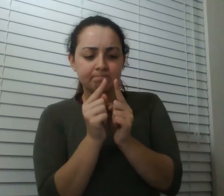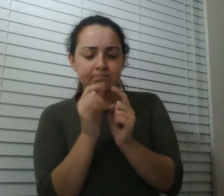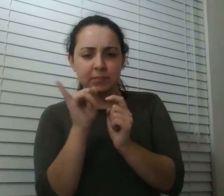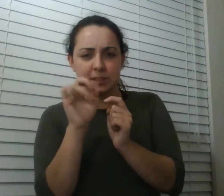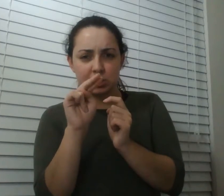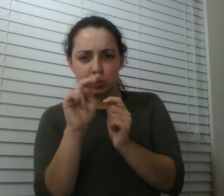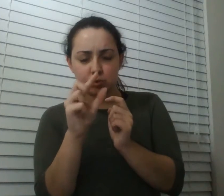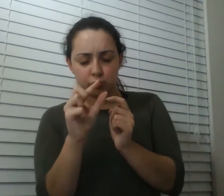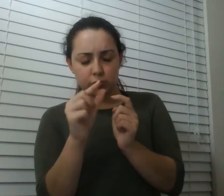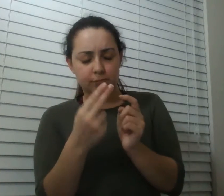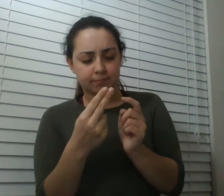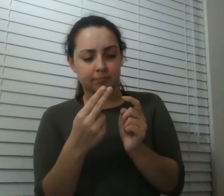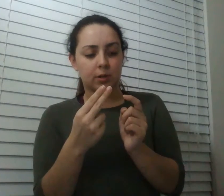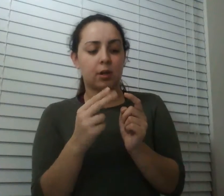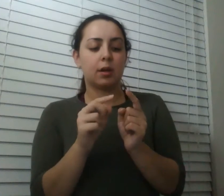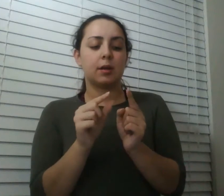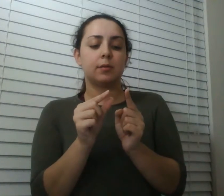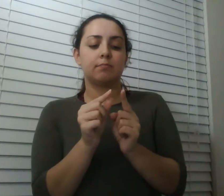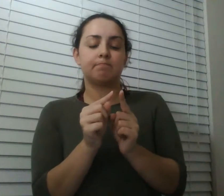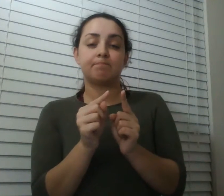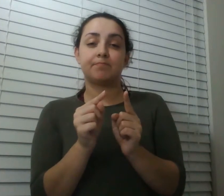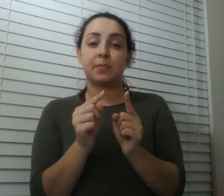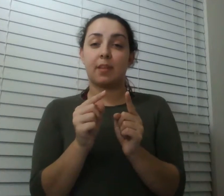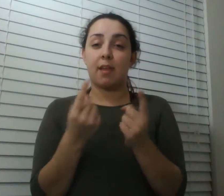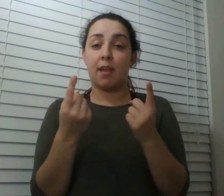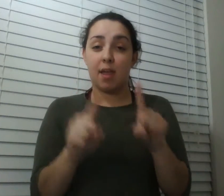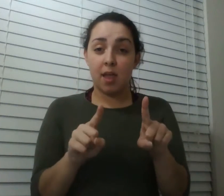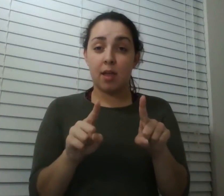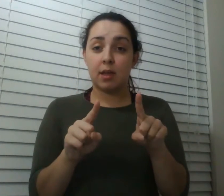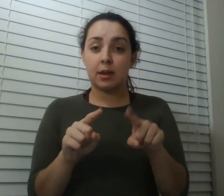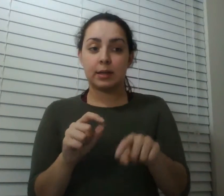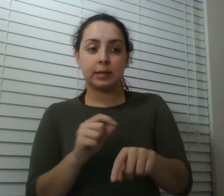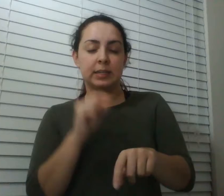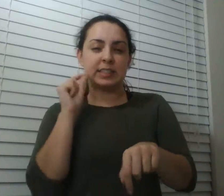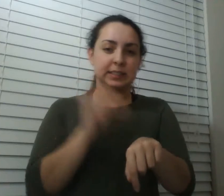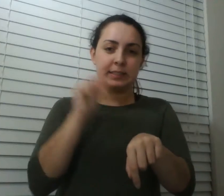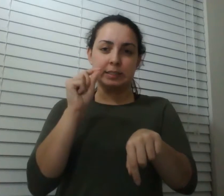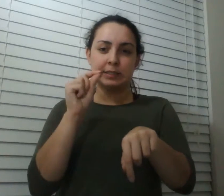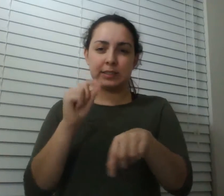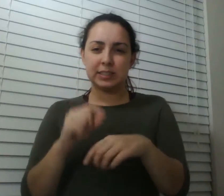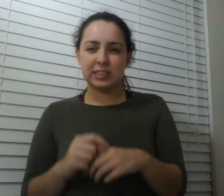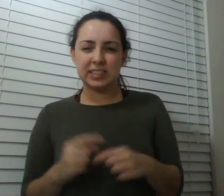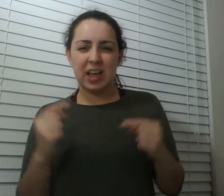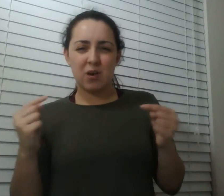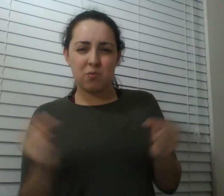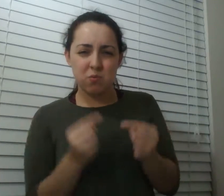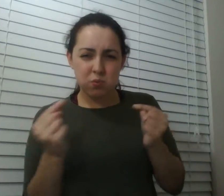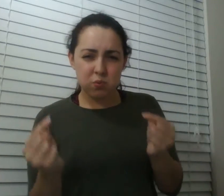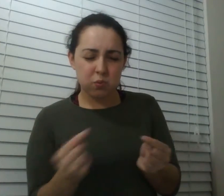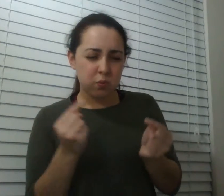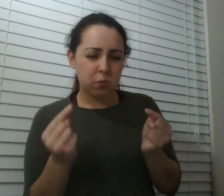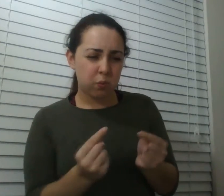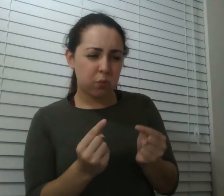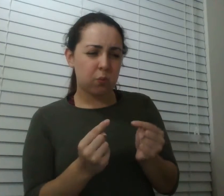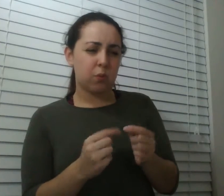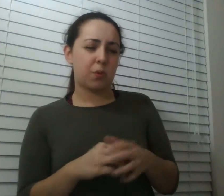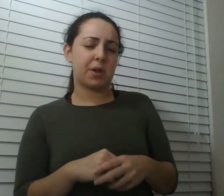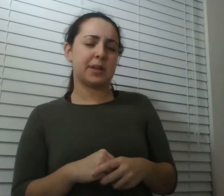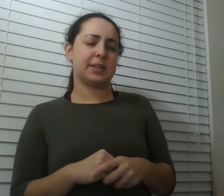uh i got stung by and i i kind of i don't know it's odd it didn't really